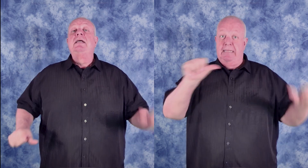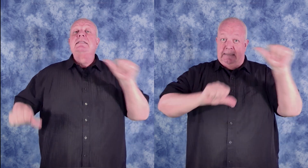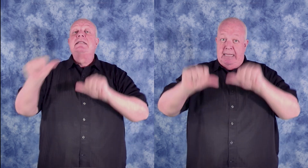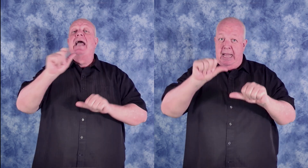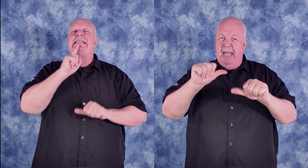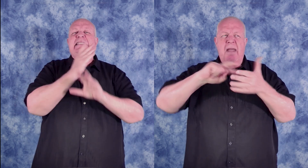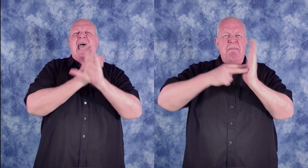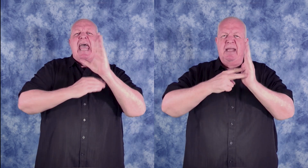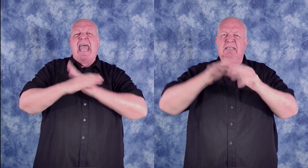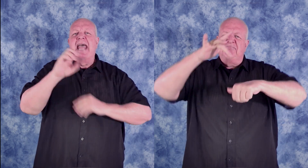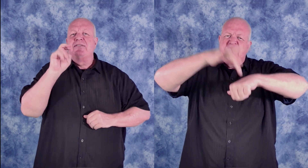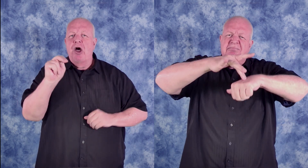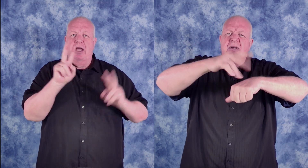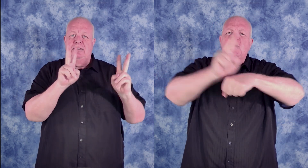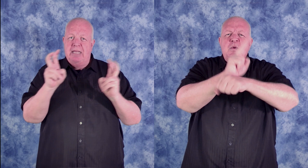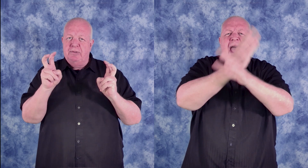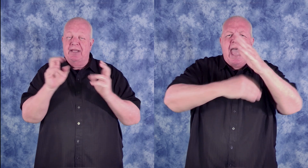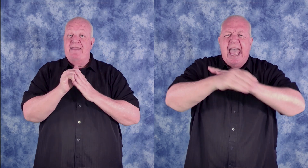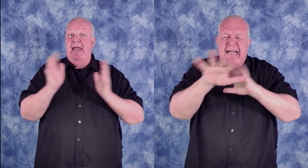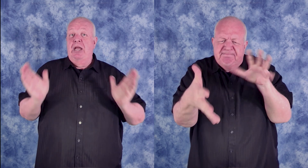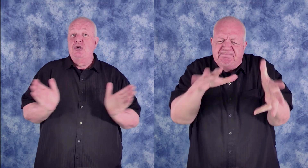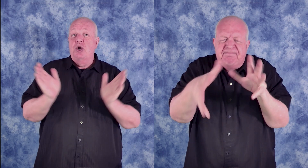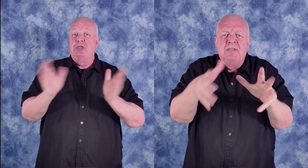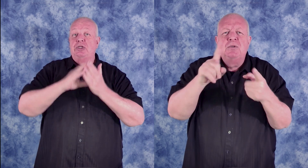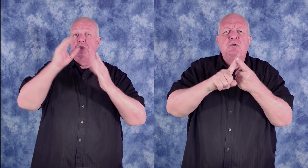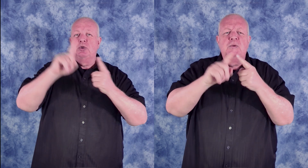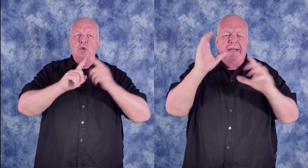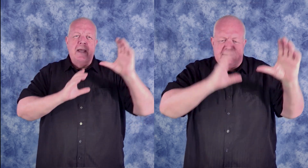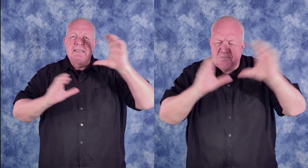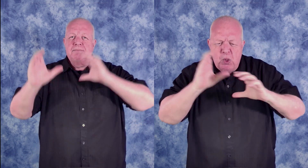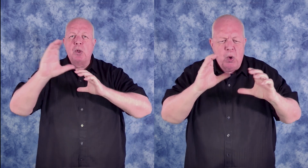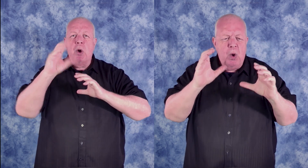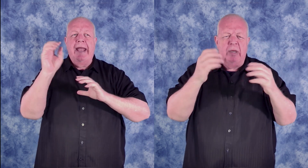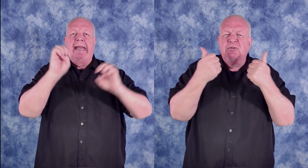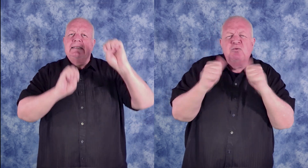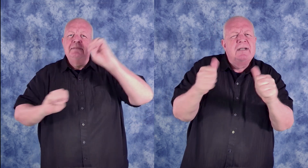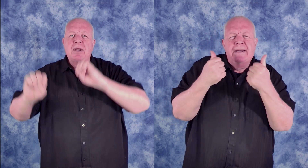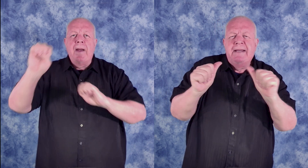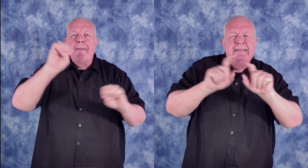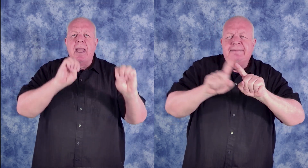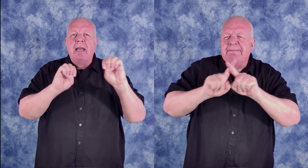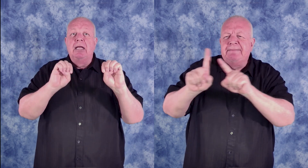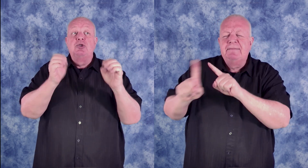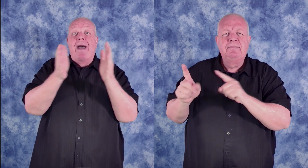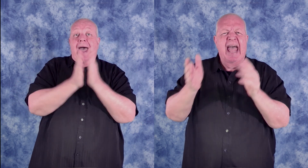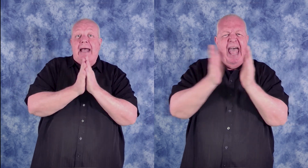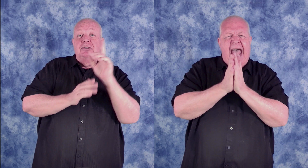Science is a hands-on subject that encourages students to explore and experiment, to